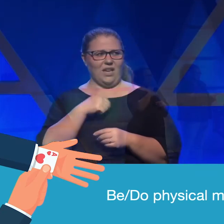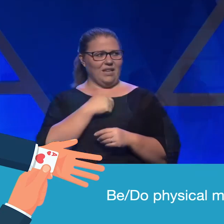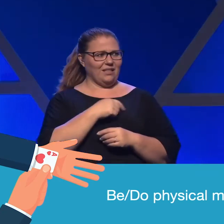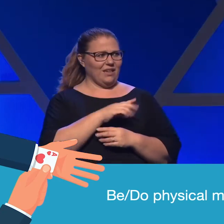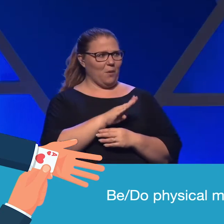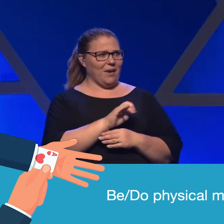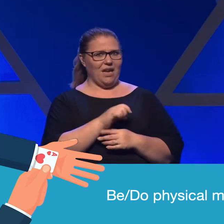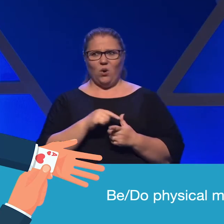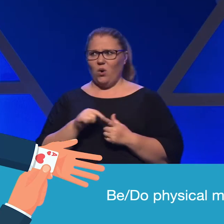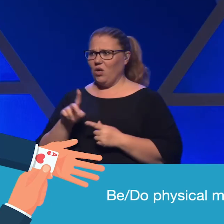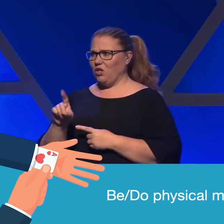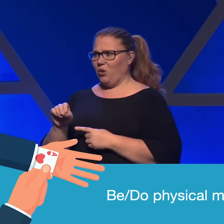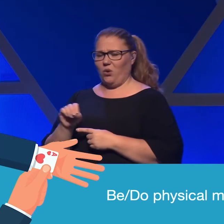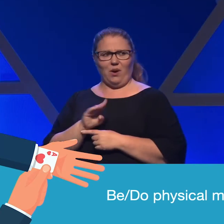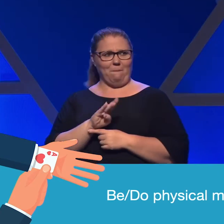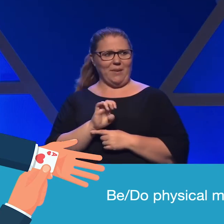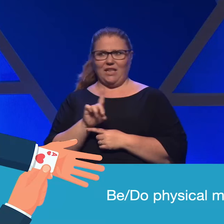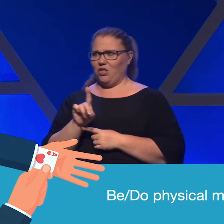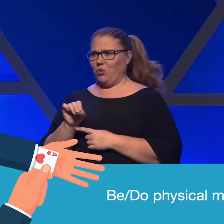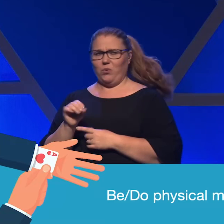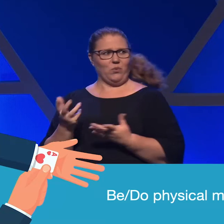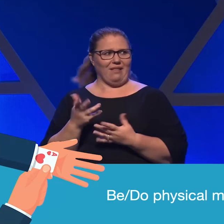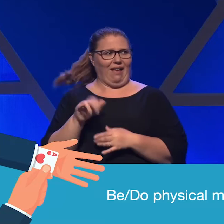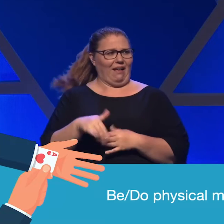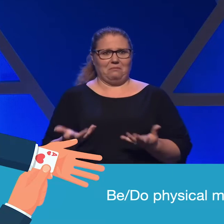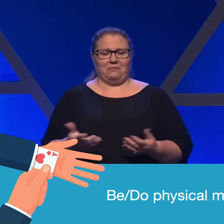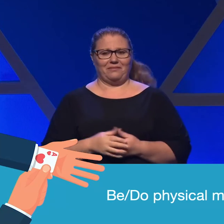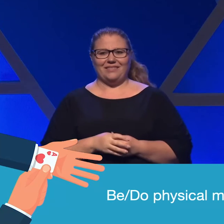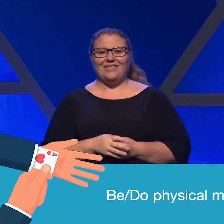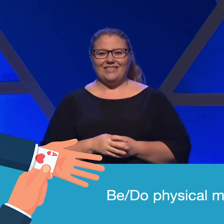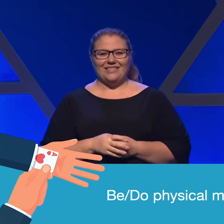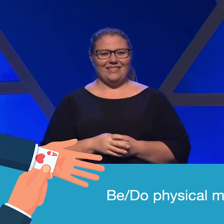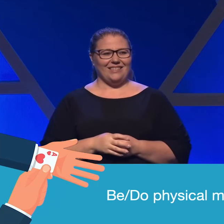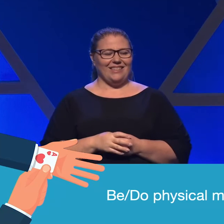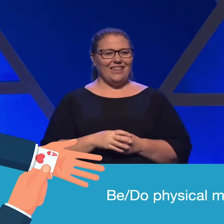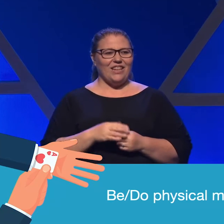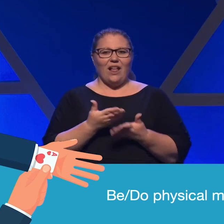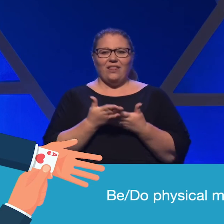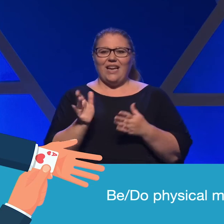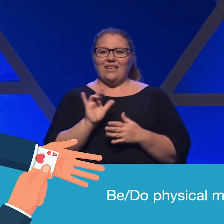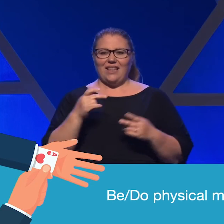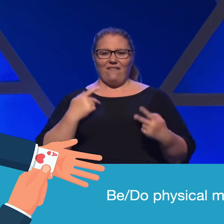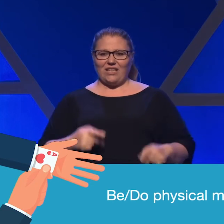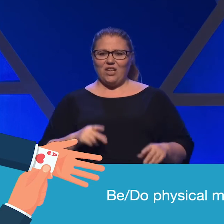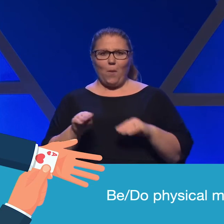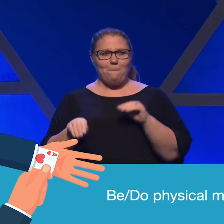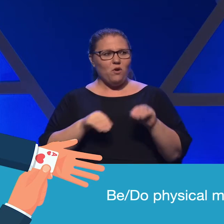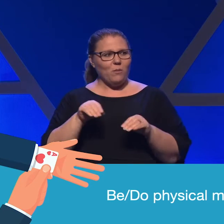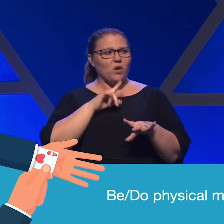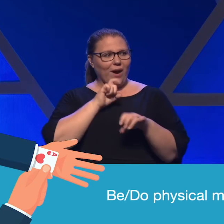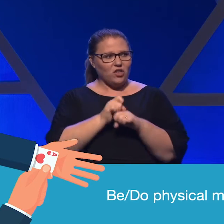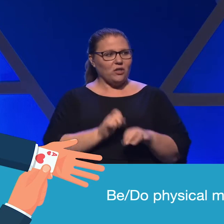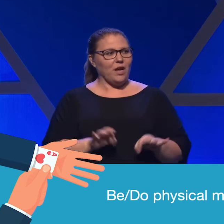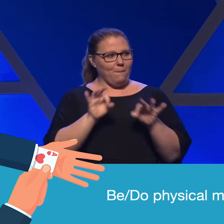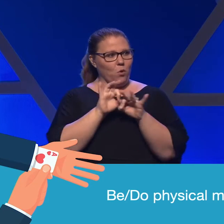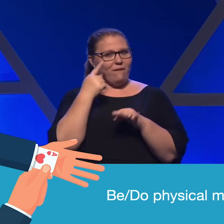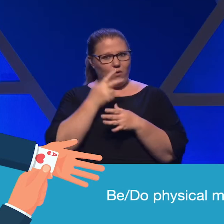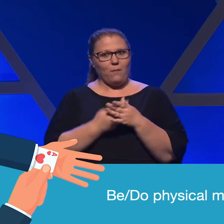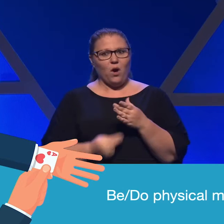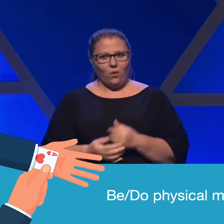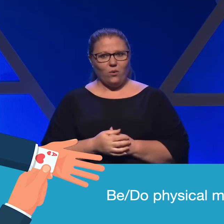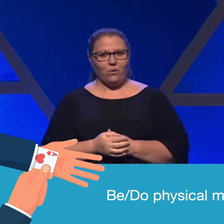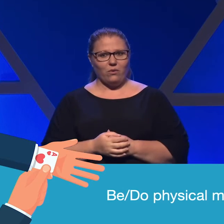or do. What's this be, do? Well, things like physical movement are actually important for both.